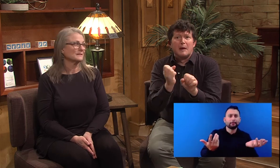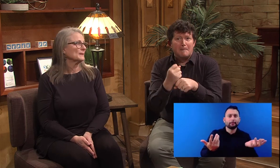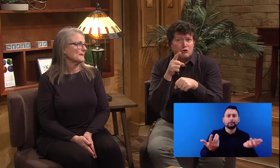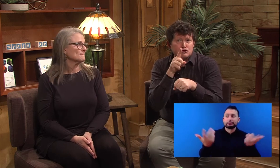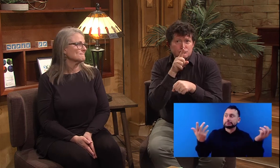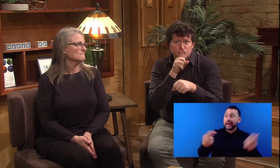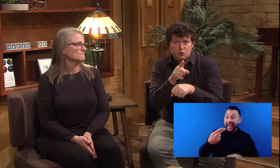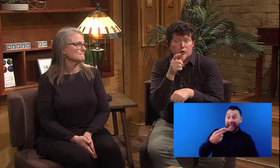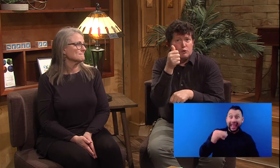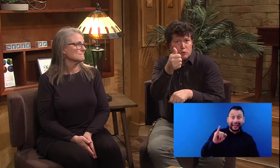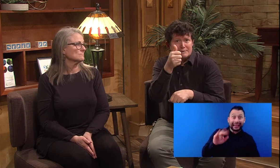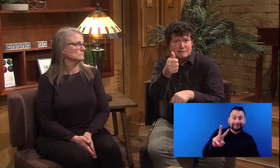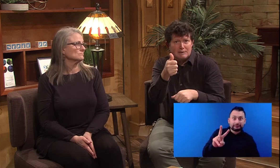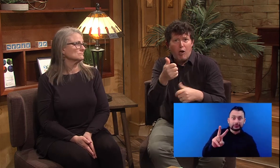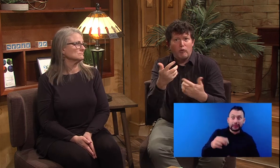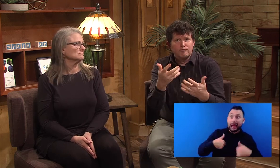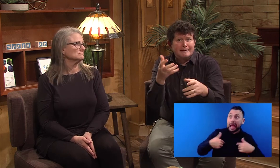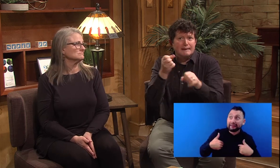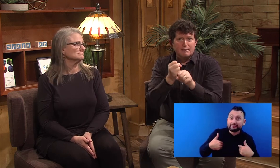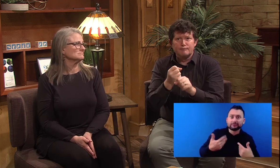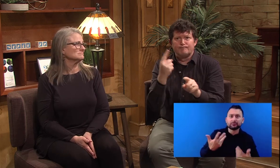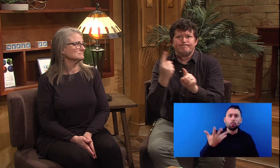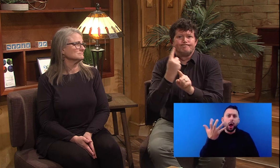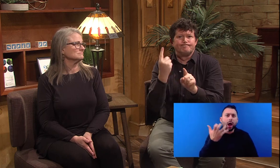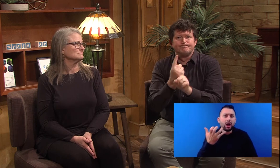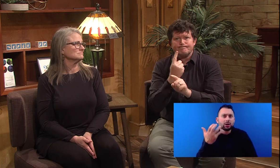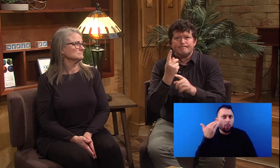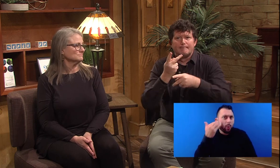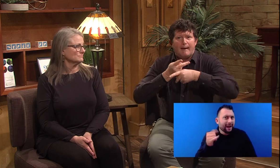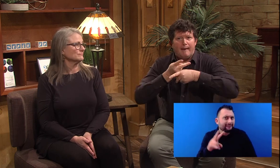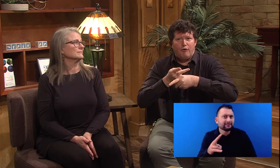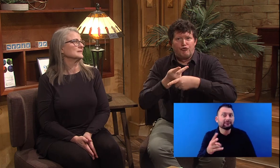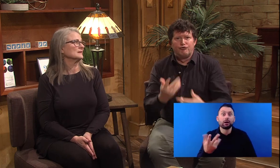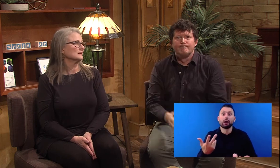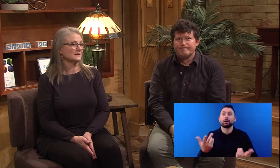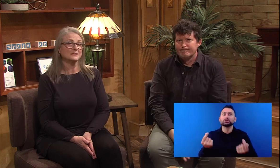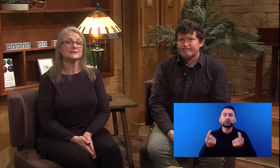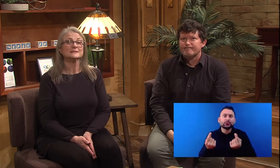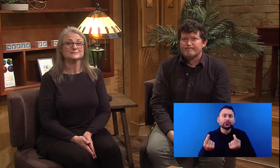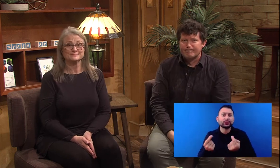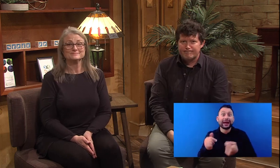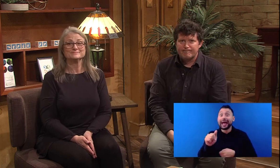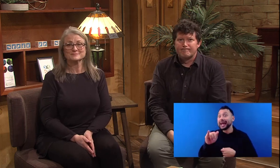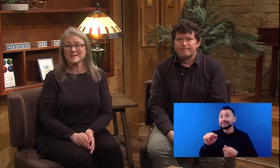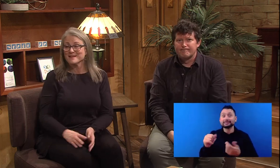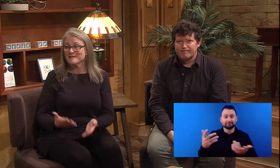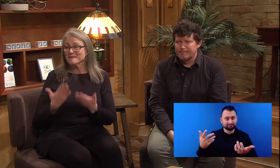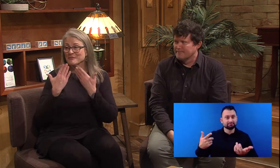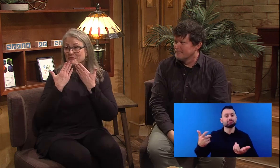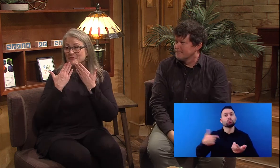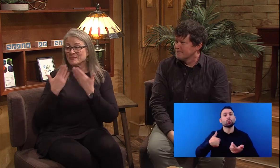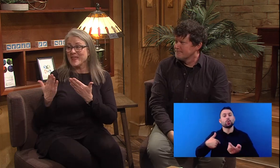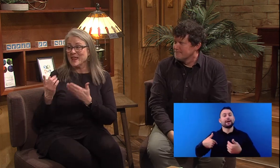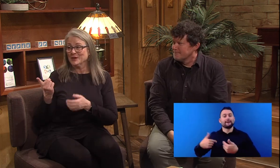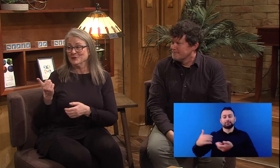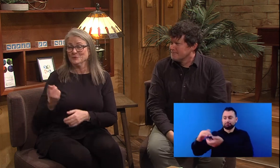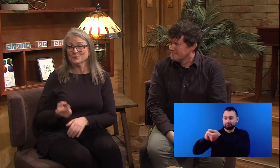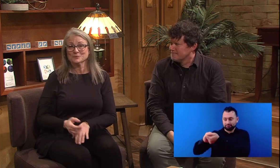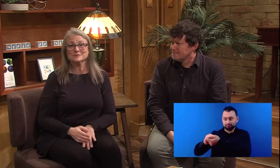program, we will make sure that we, uh, get you the appropriate care that you need and help through the Ryan White Foundation.